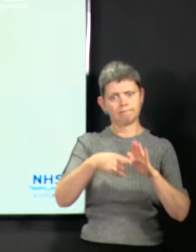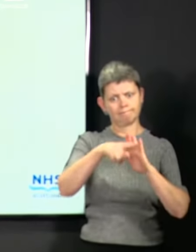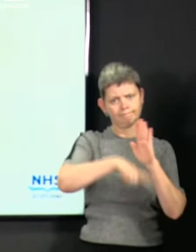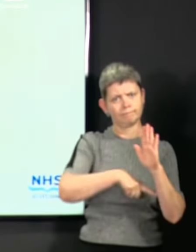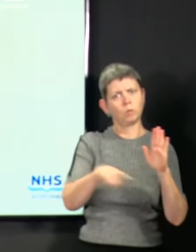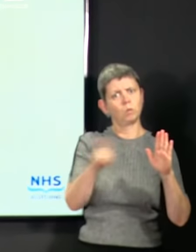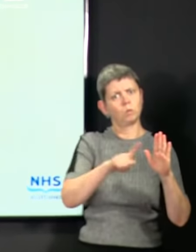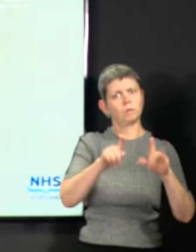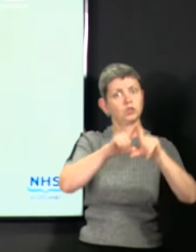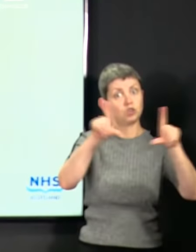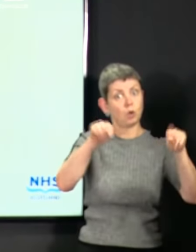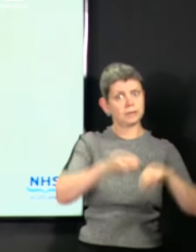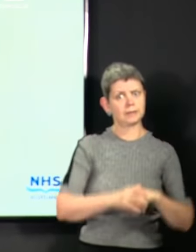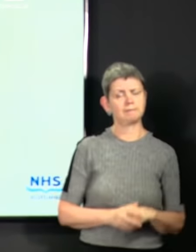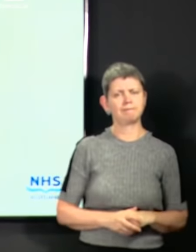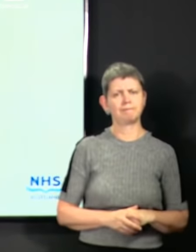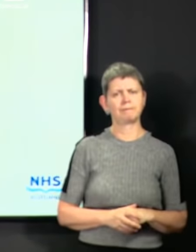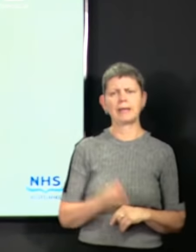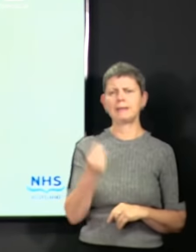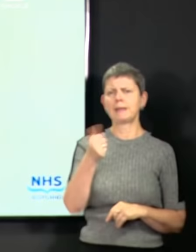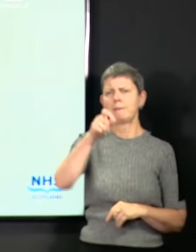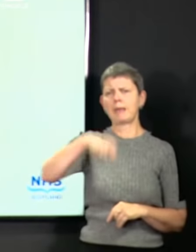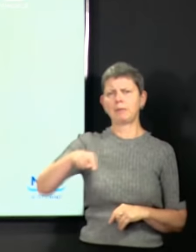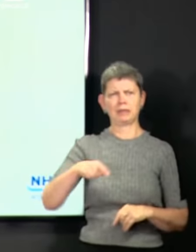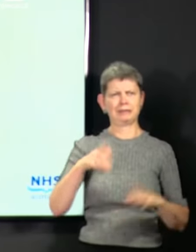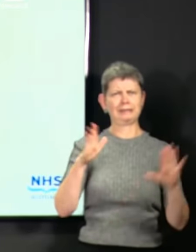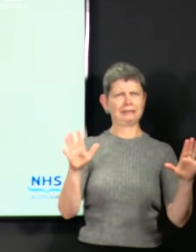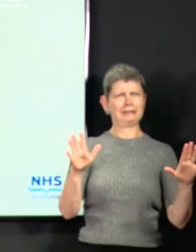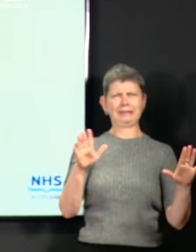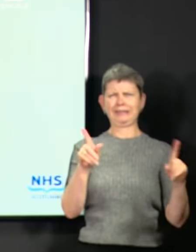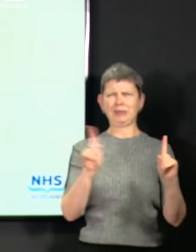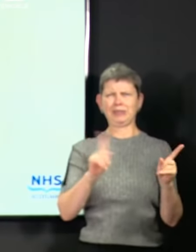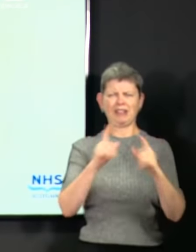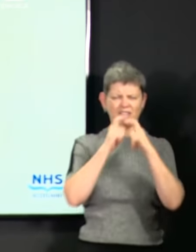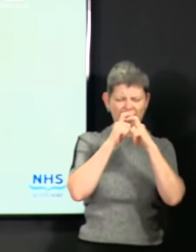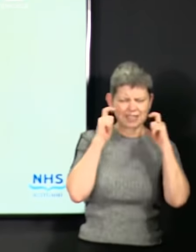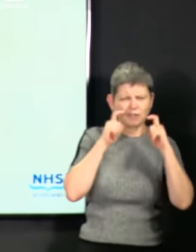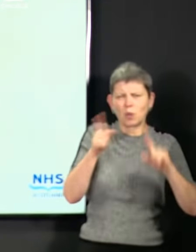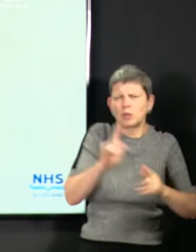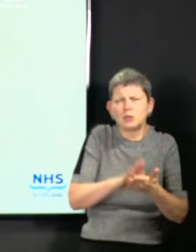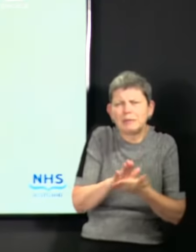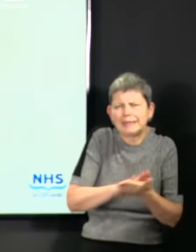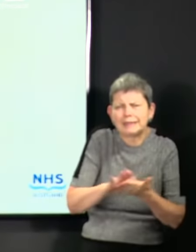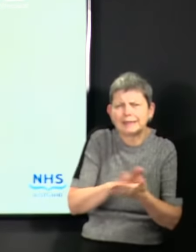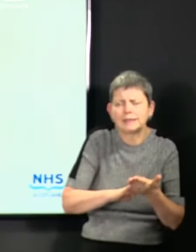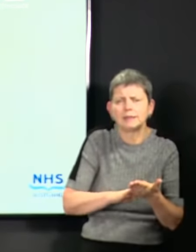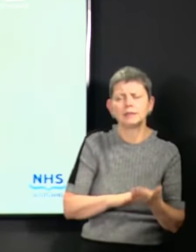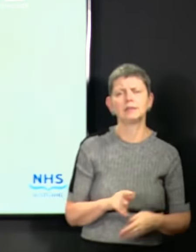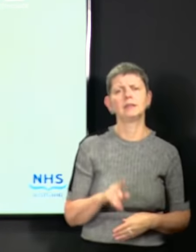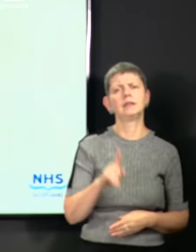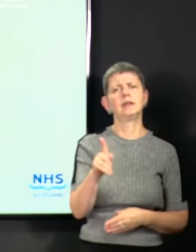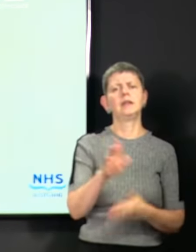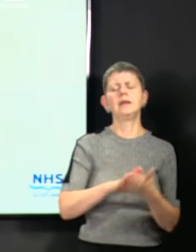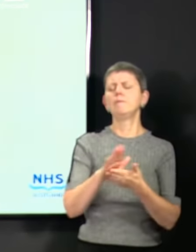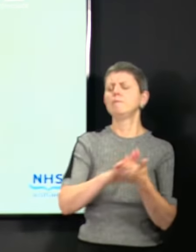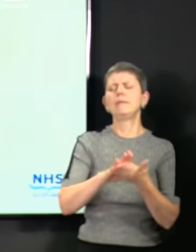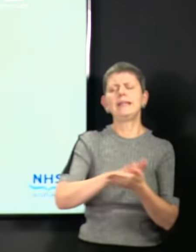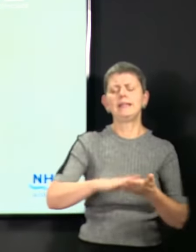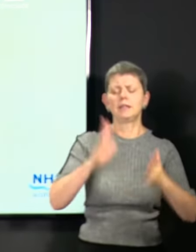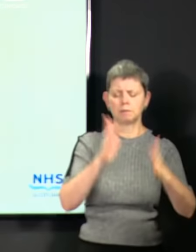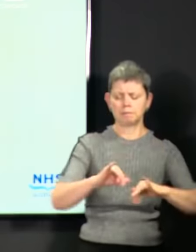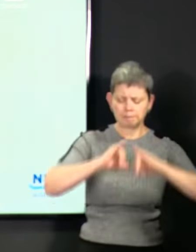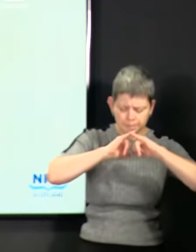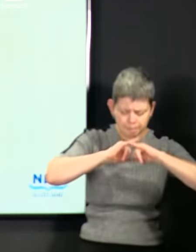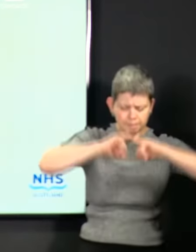retail. People are perhaps slightly confused about what a face covering is and what we mean. We do not mean the full surgical face